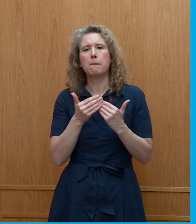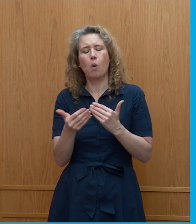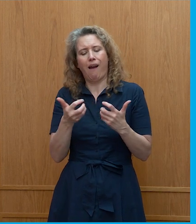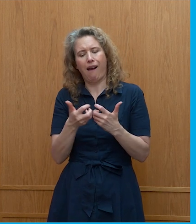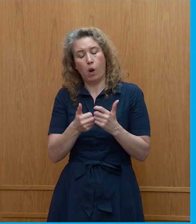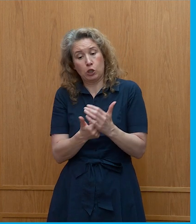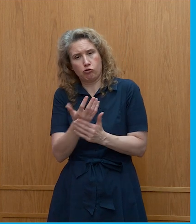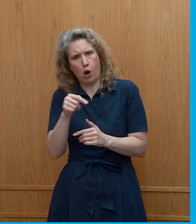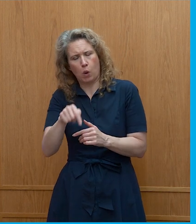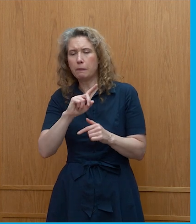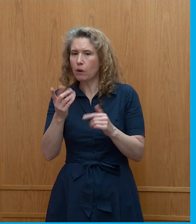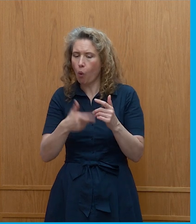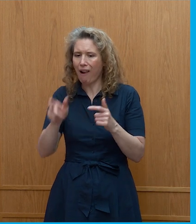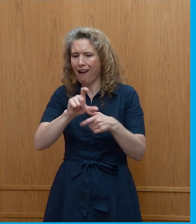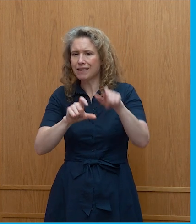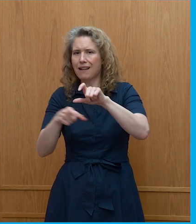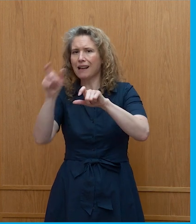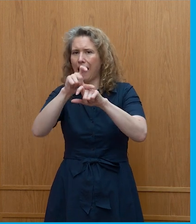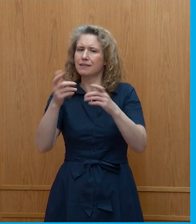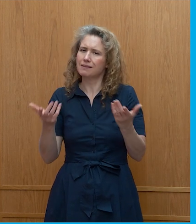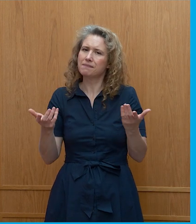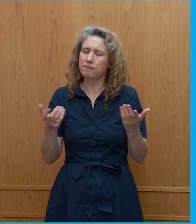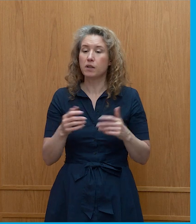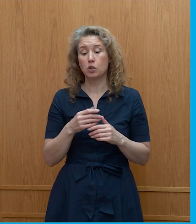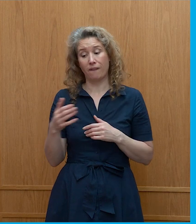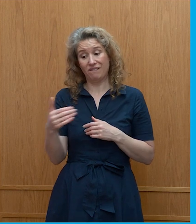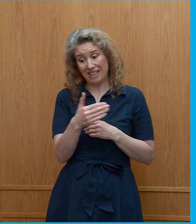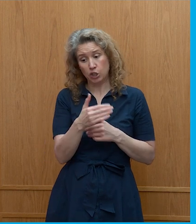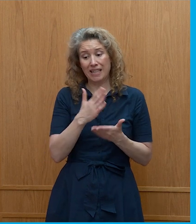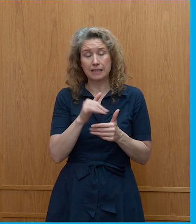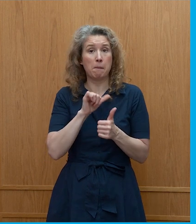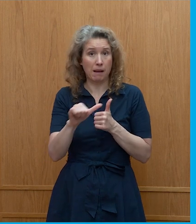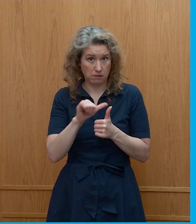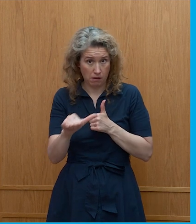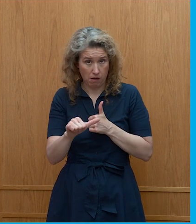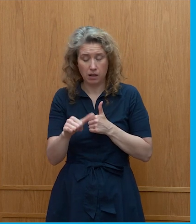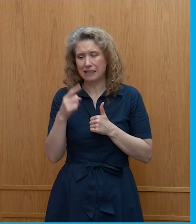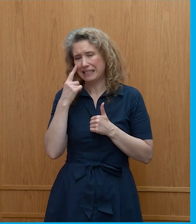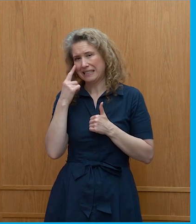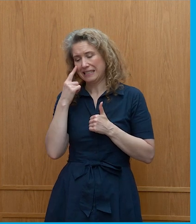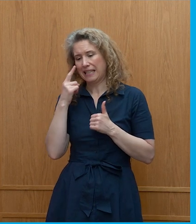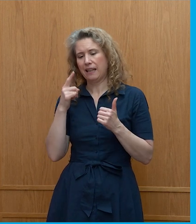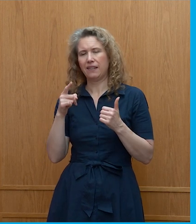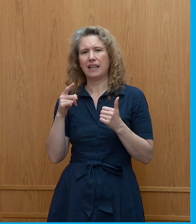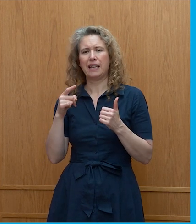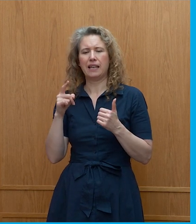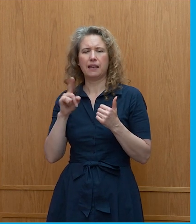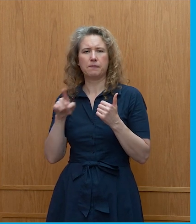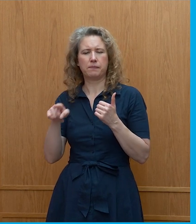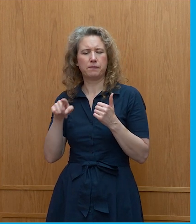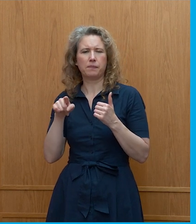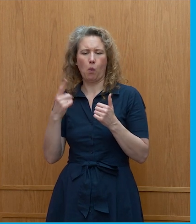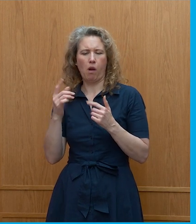produced but it all adds to the total picture so yeah fish is is better and if you look at the eat lancet diet for example it has been